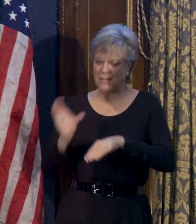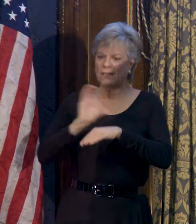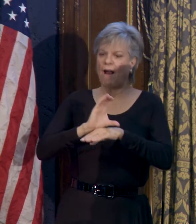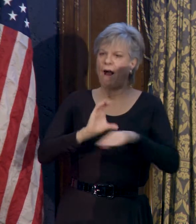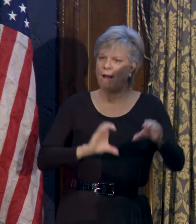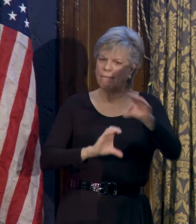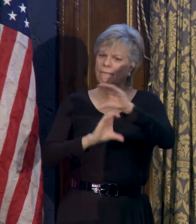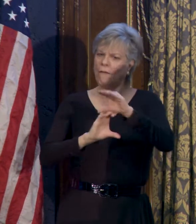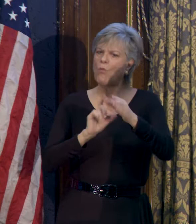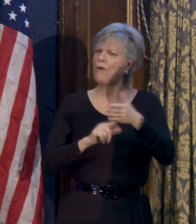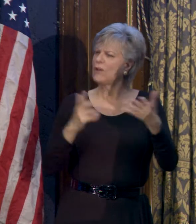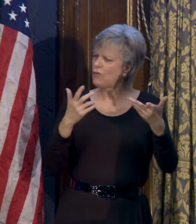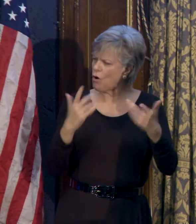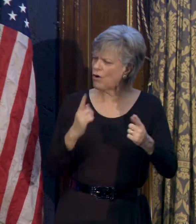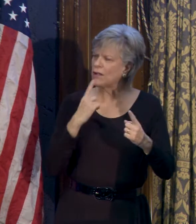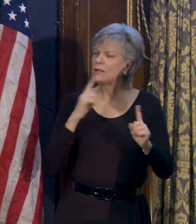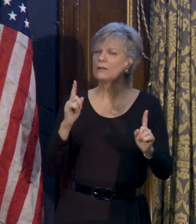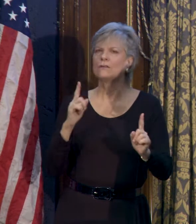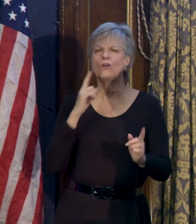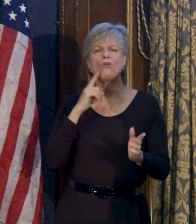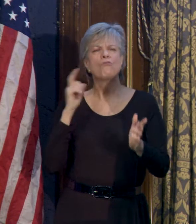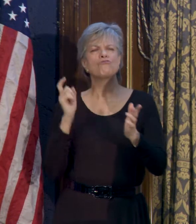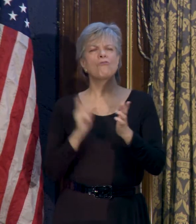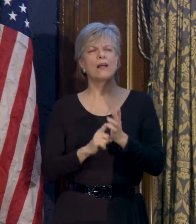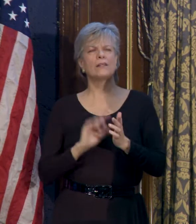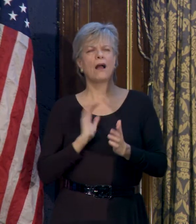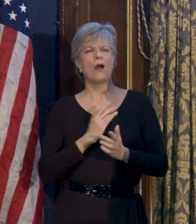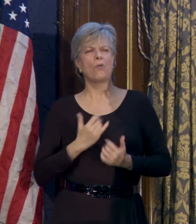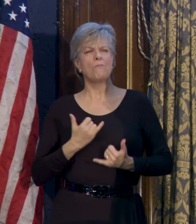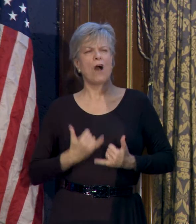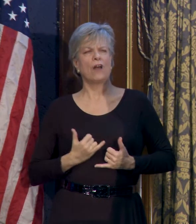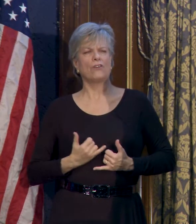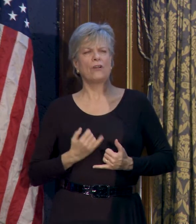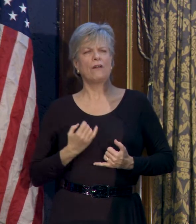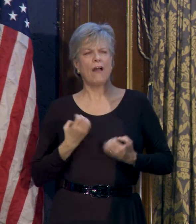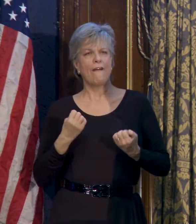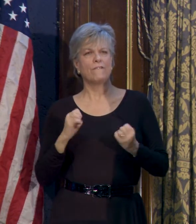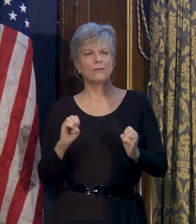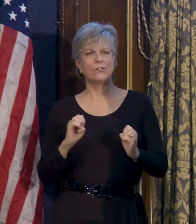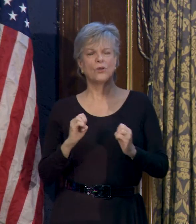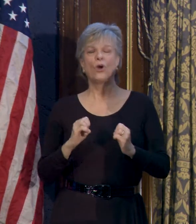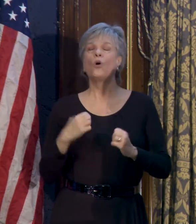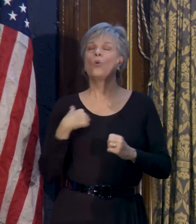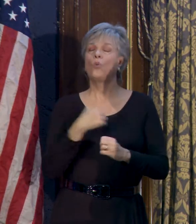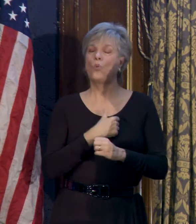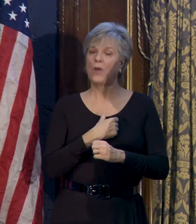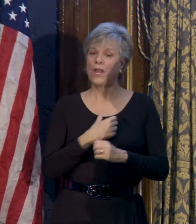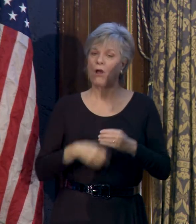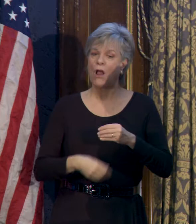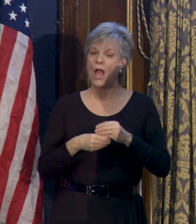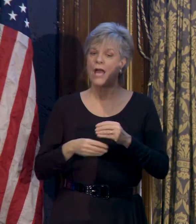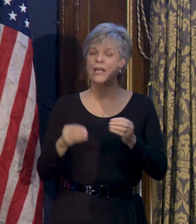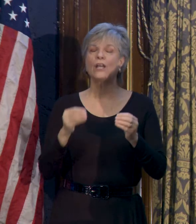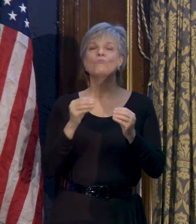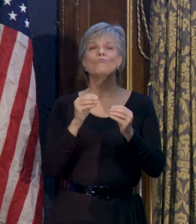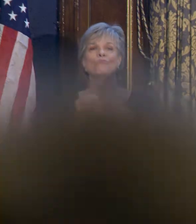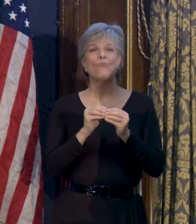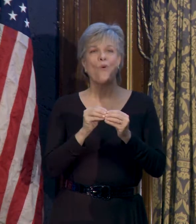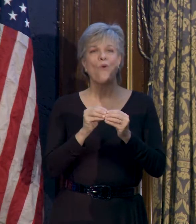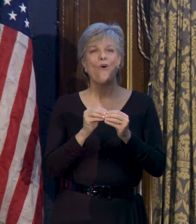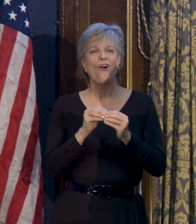Recognizing the importance and effectiveness of our modernizing efforts, we're further expanding our work to provide smart governance.